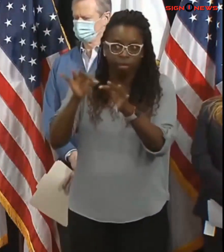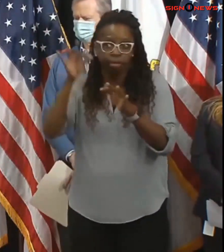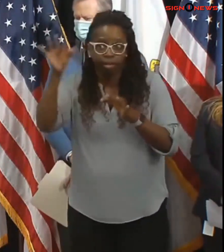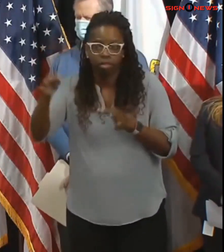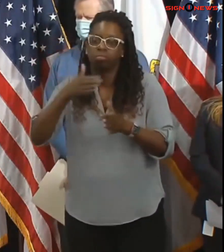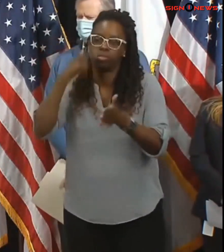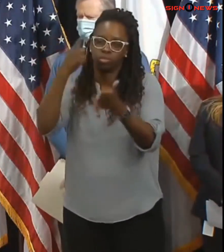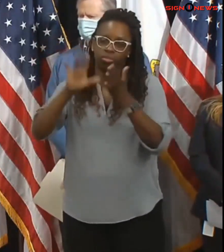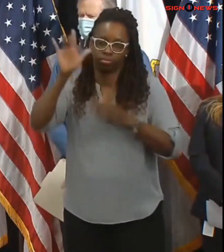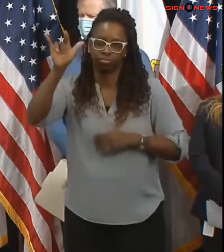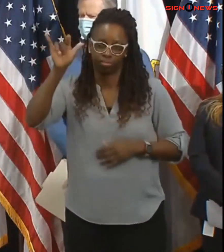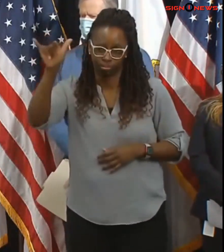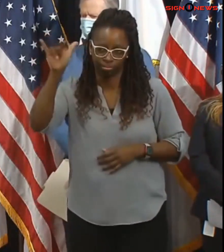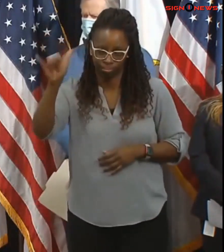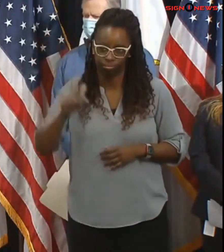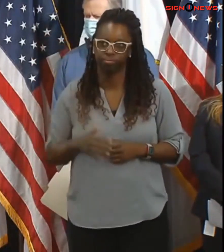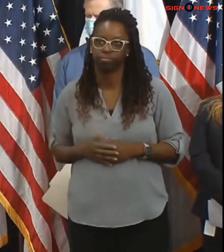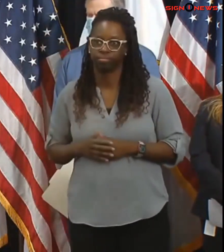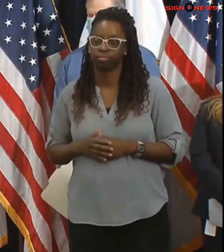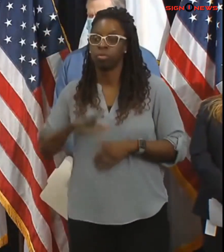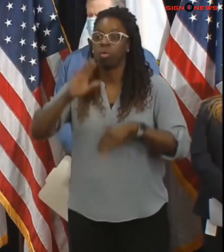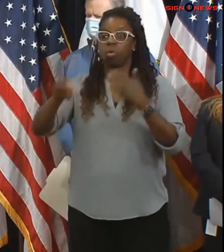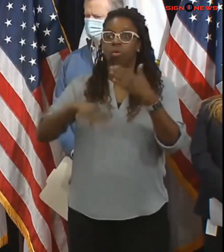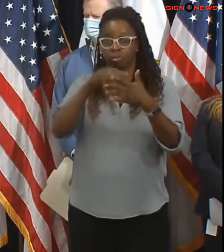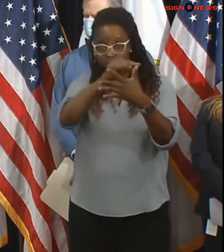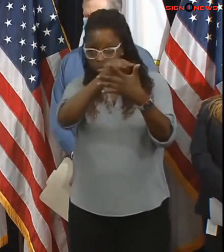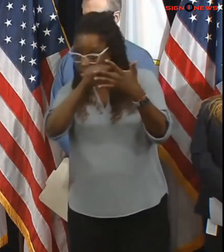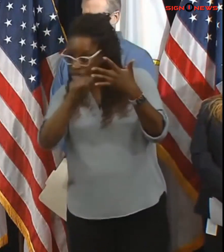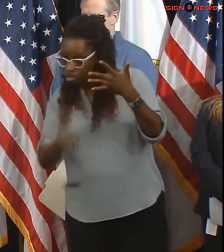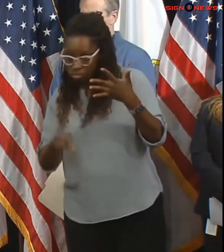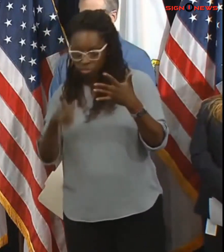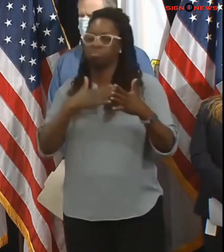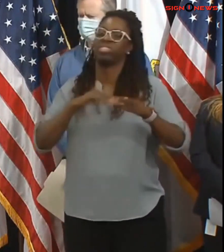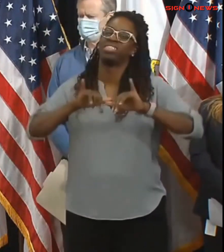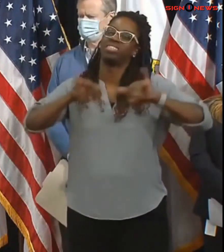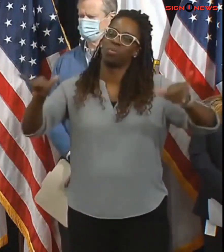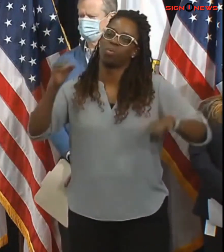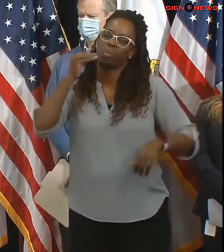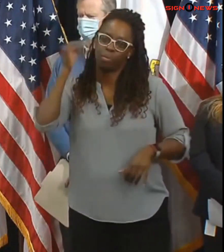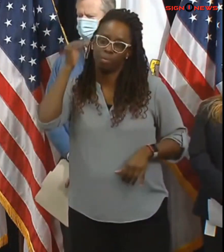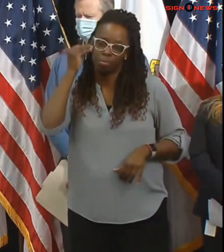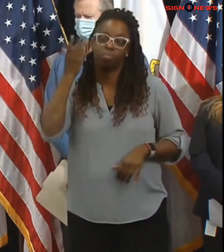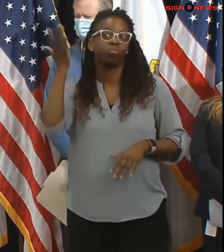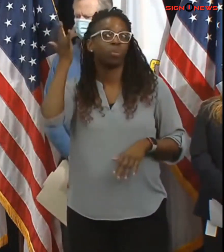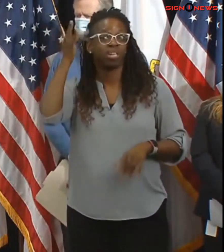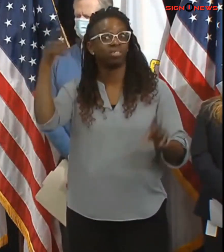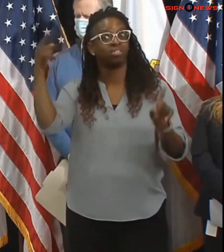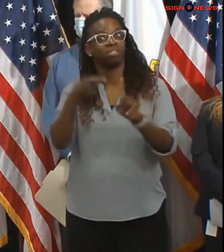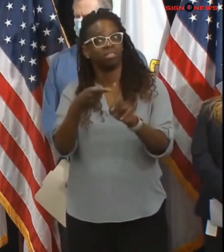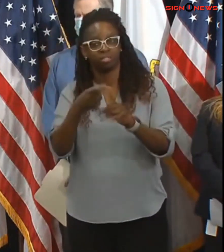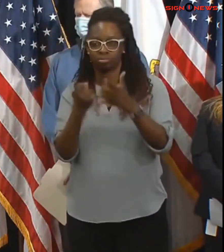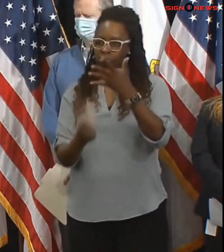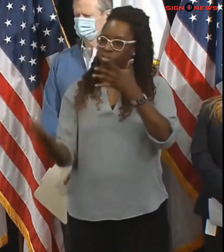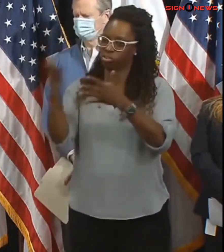are important to ensure the safety of the traveling public and allow us to plow and treat the roadways